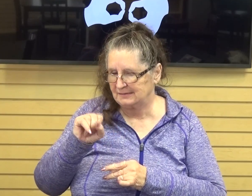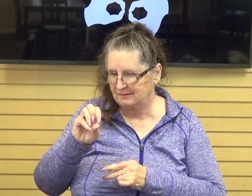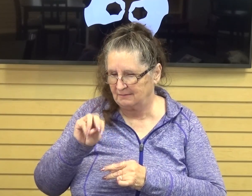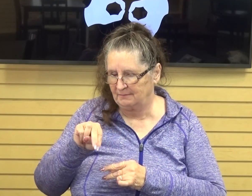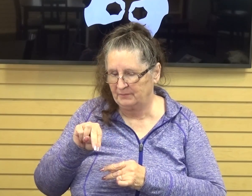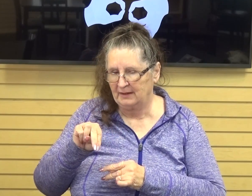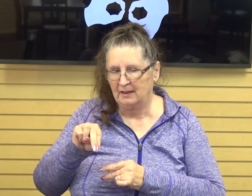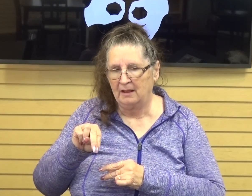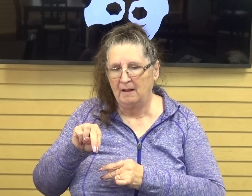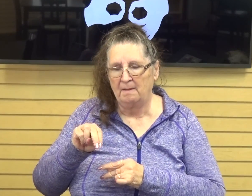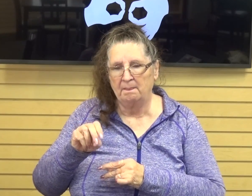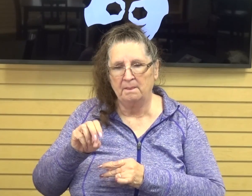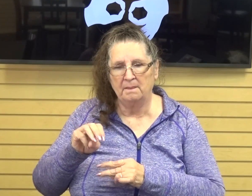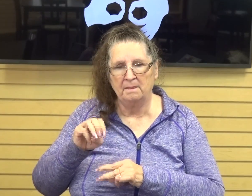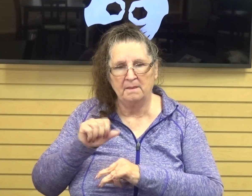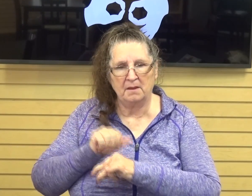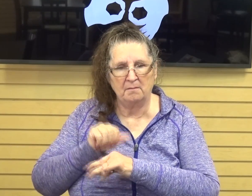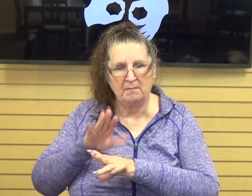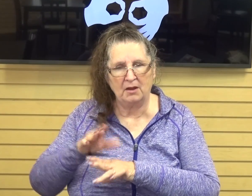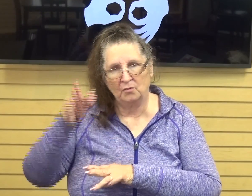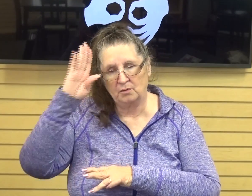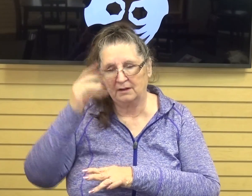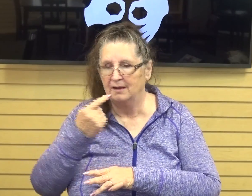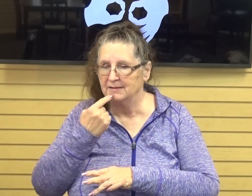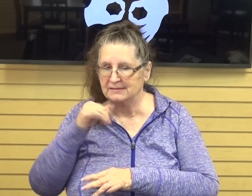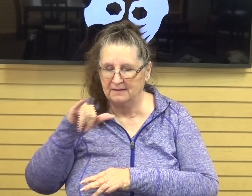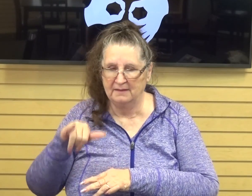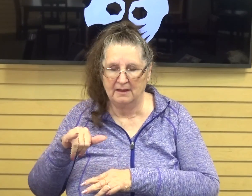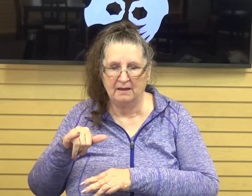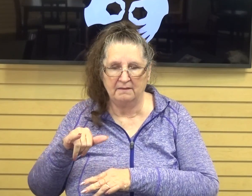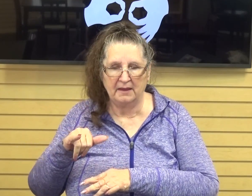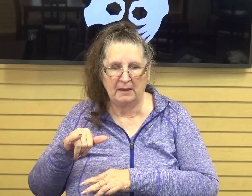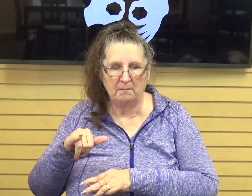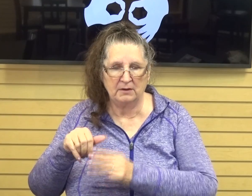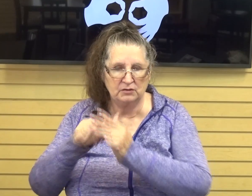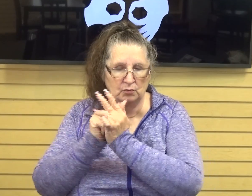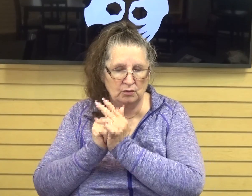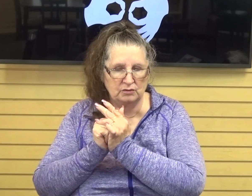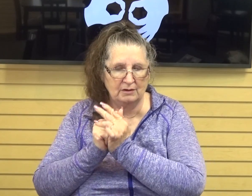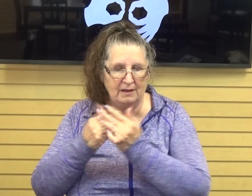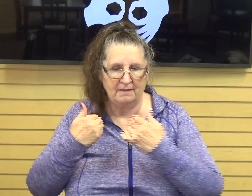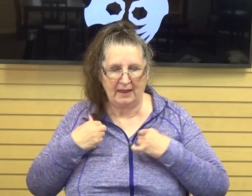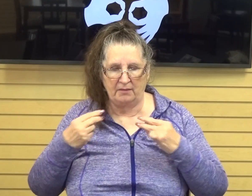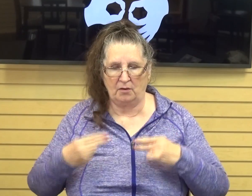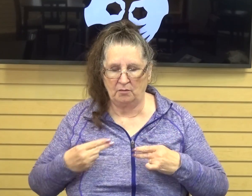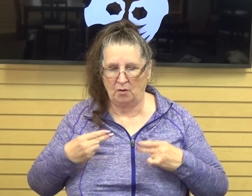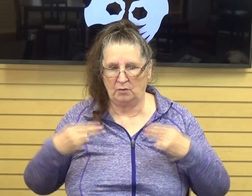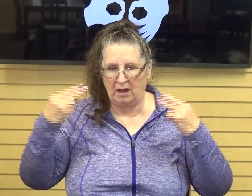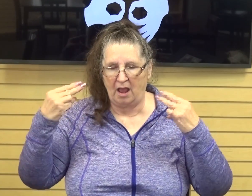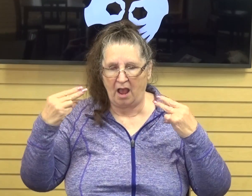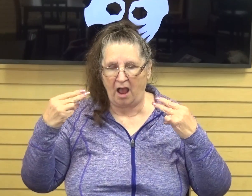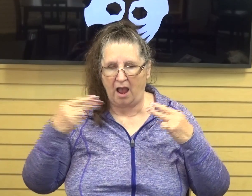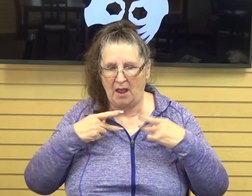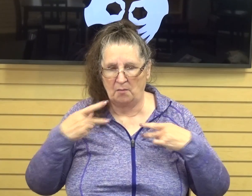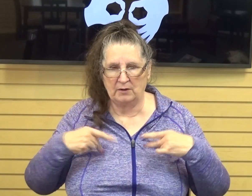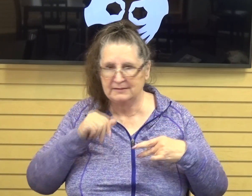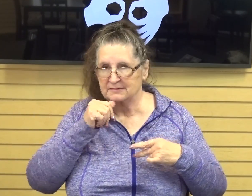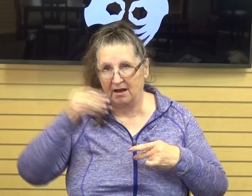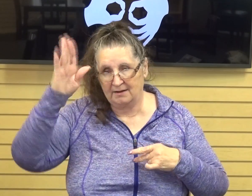them to worship or have a temple. So that's strike number two. They had their own high priest, so not the one that God had put in